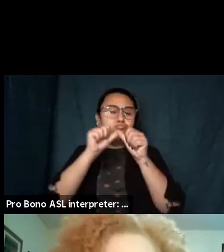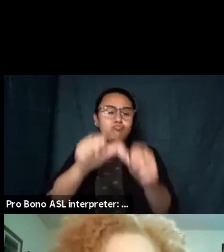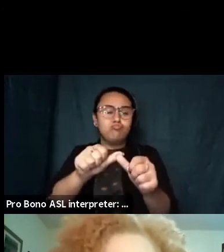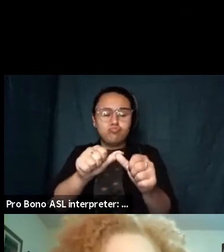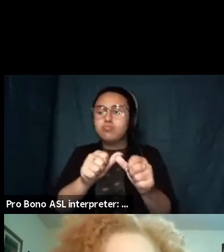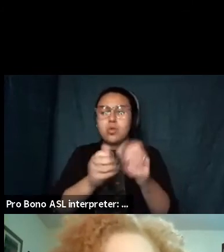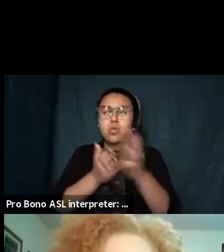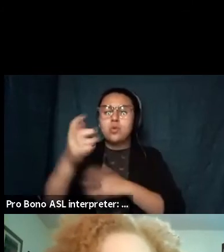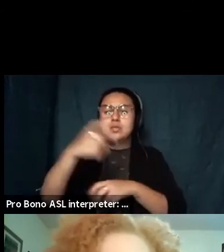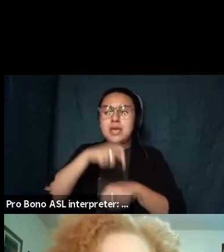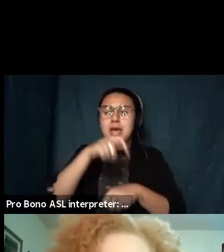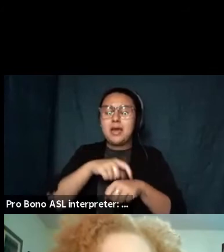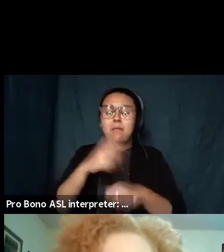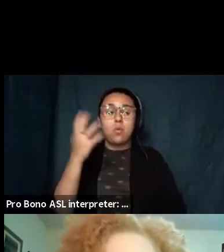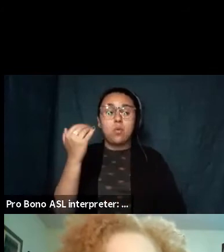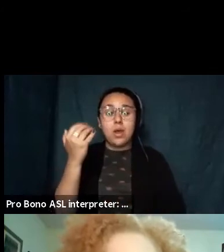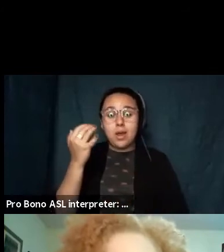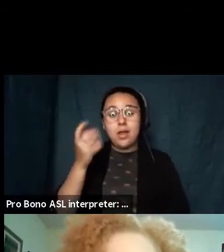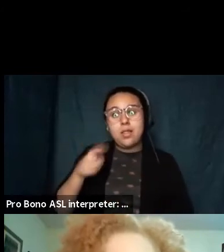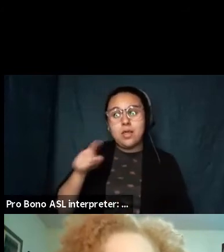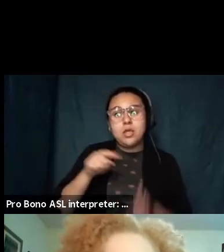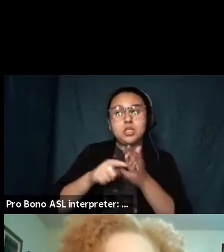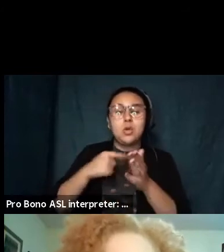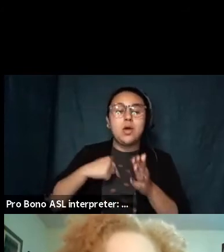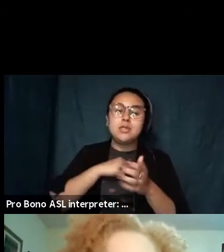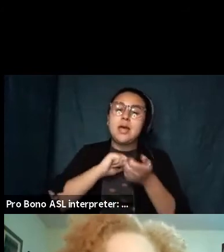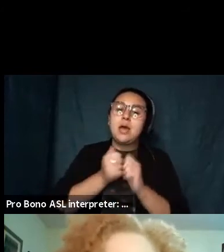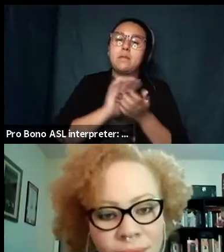it's because they show us how to be human